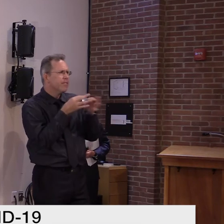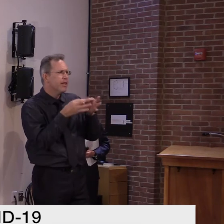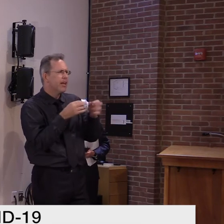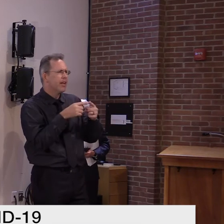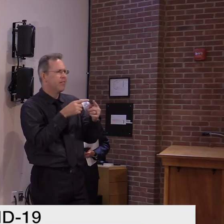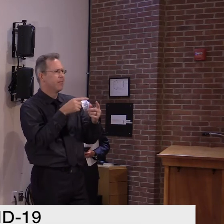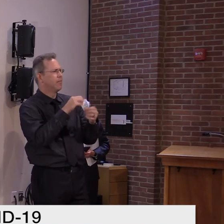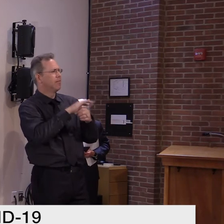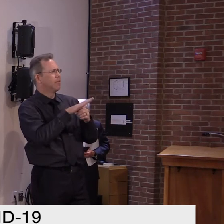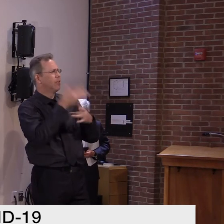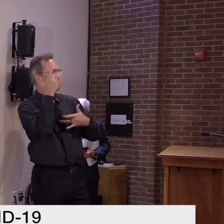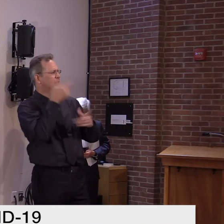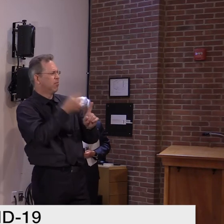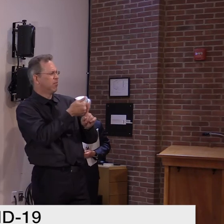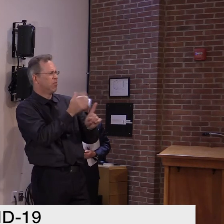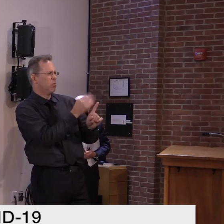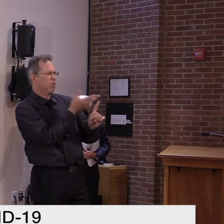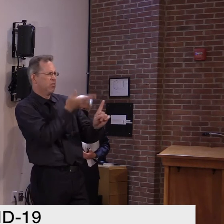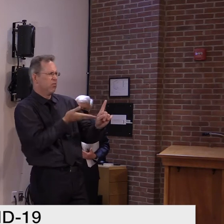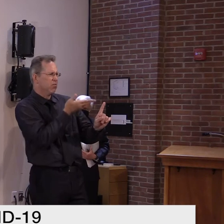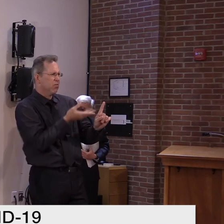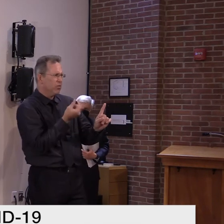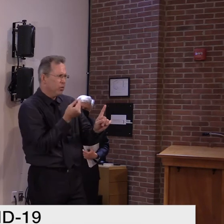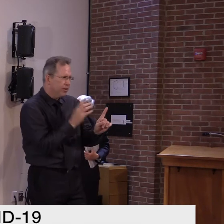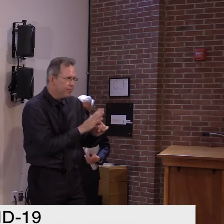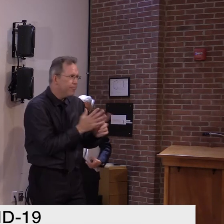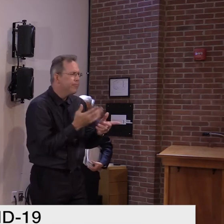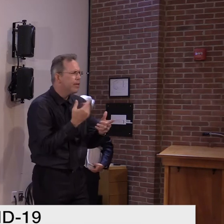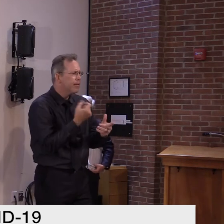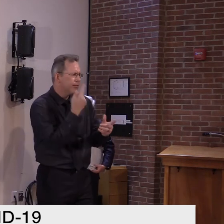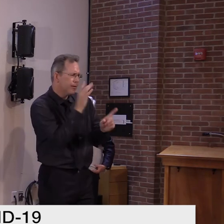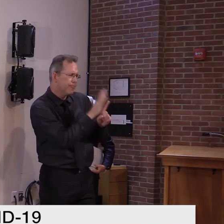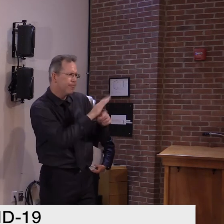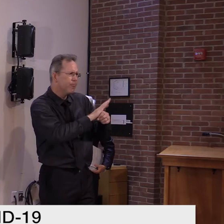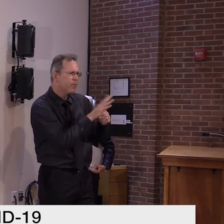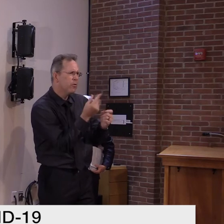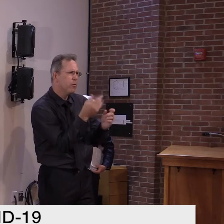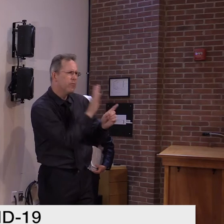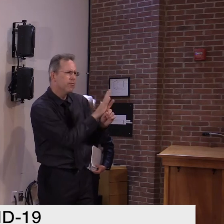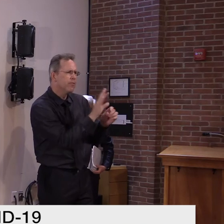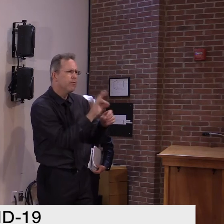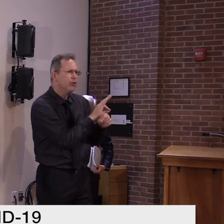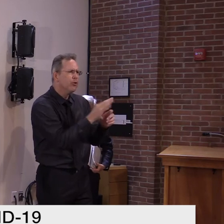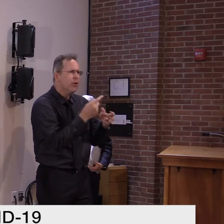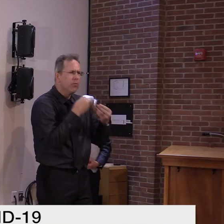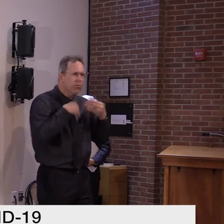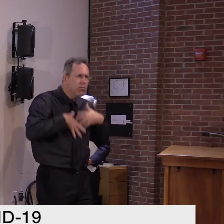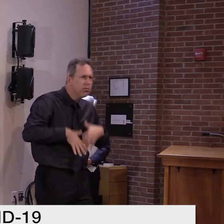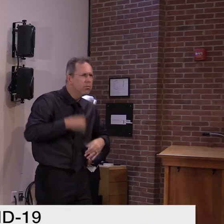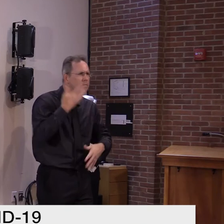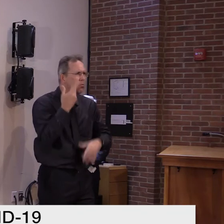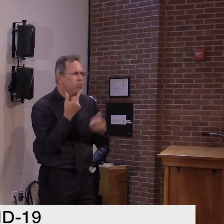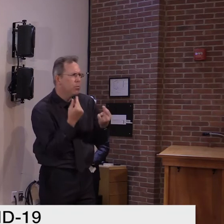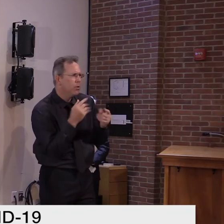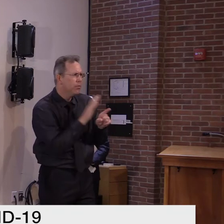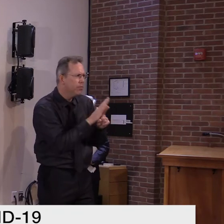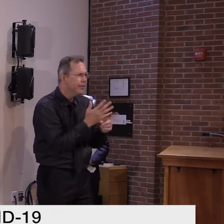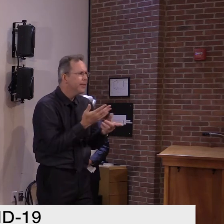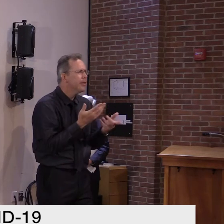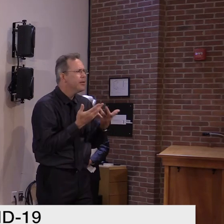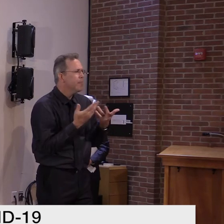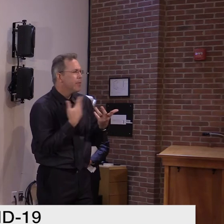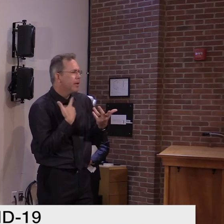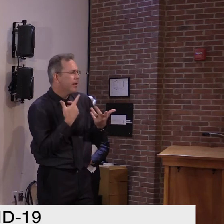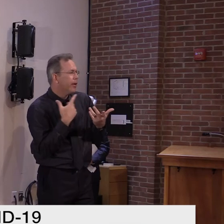into our decision-making. So let's leave it at that so we won't complicate life for everybody too much, but you raise a very valid point.